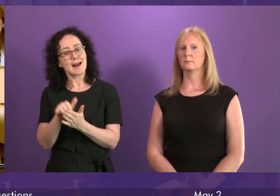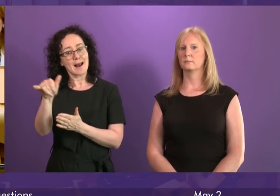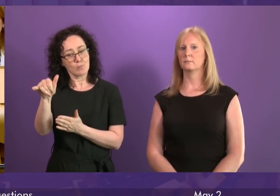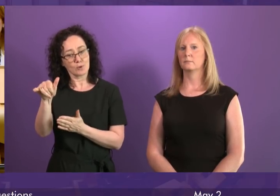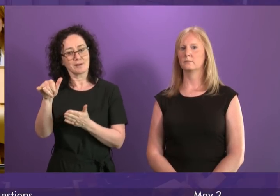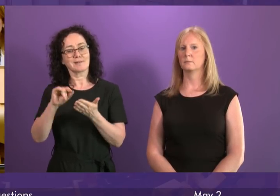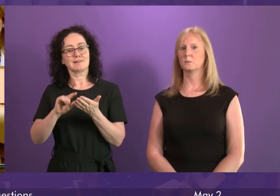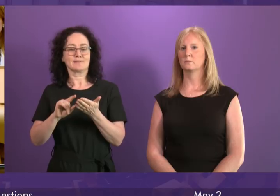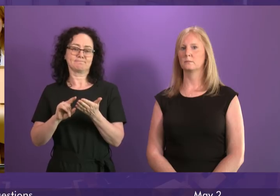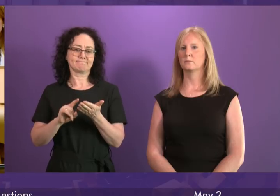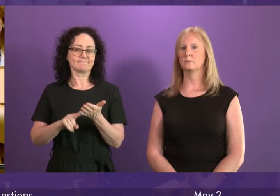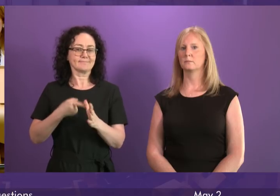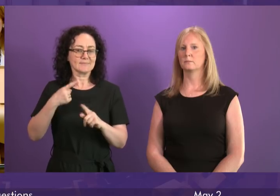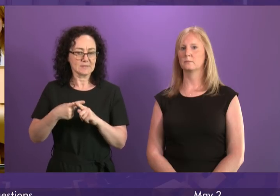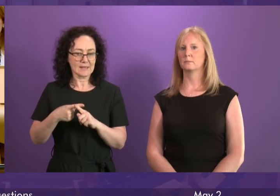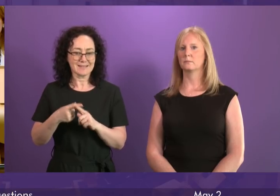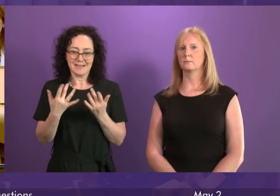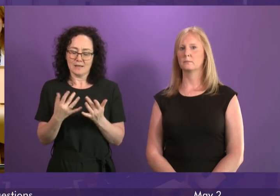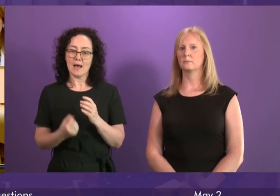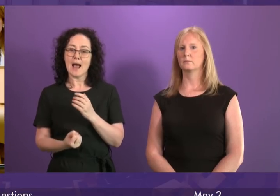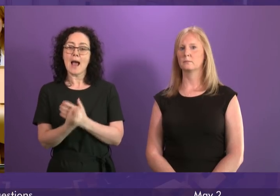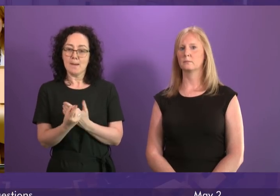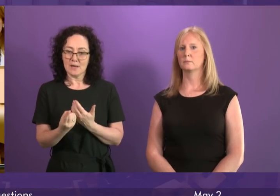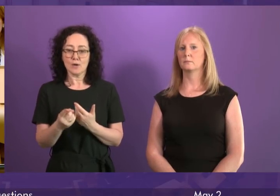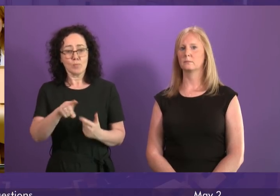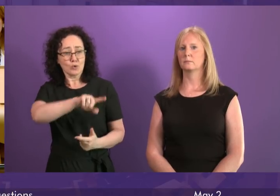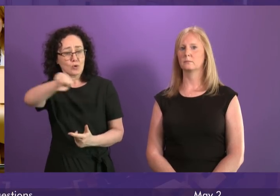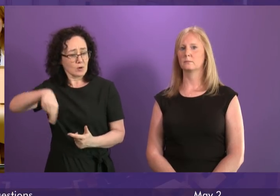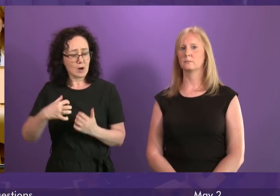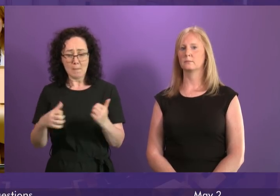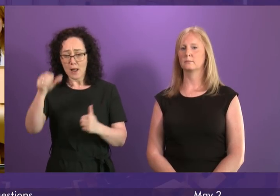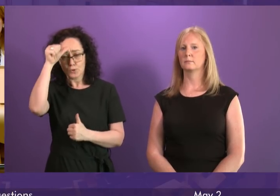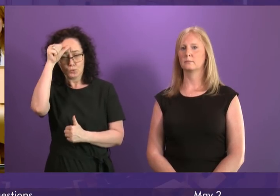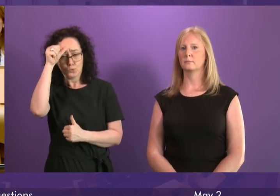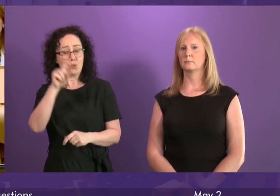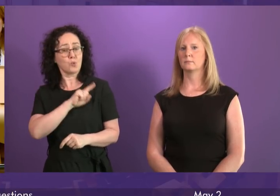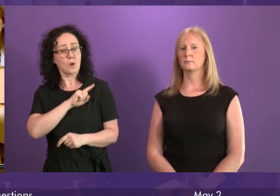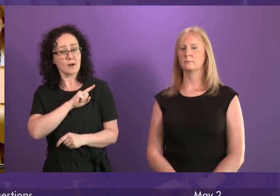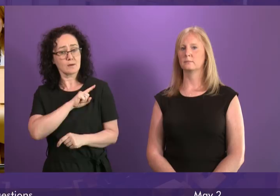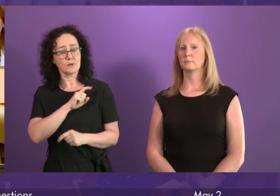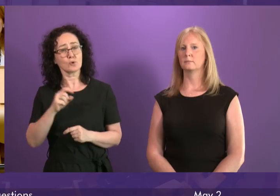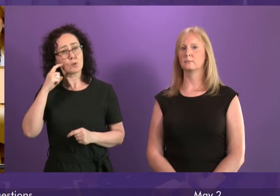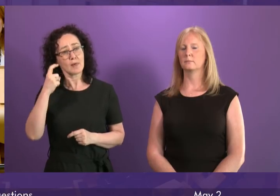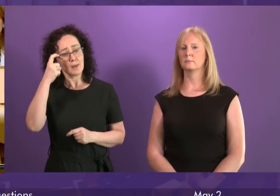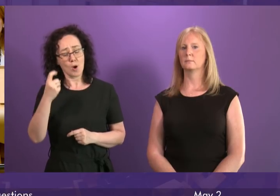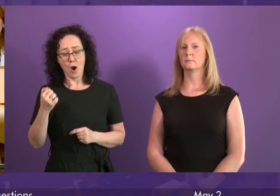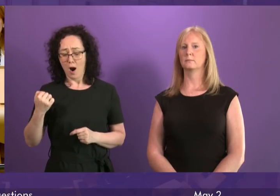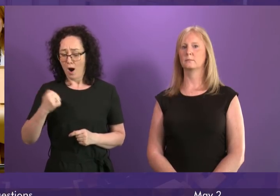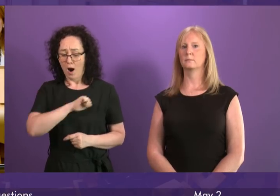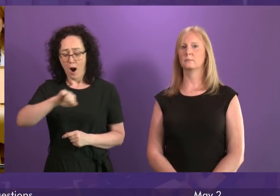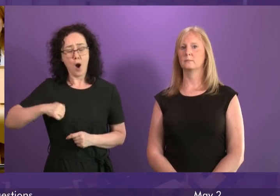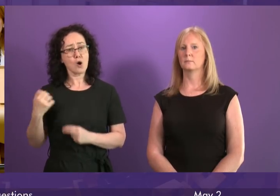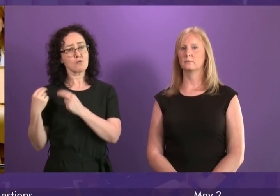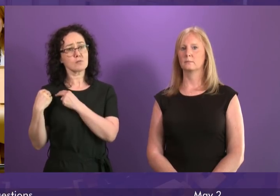happening this year for reasons that the Parliament is aware of. And that, and right across all areas of our responsibility, the